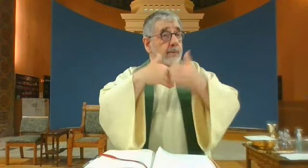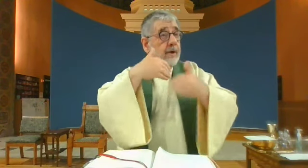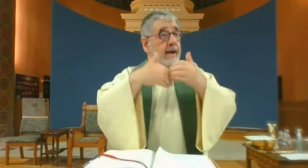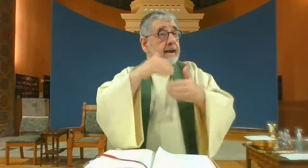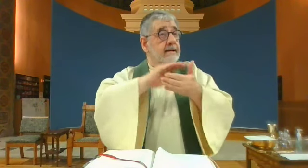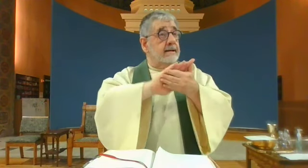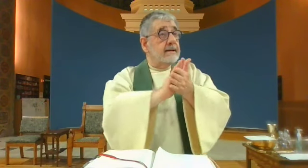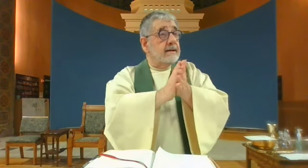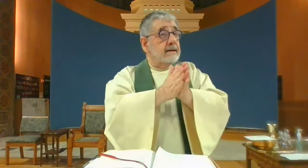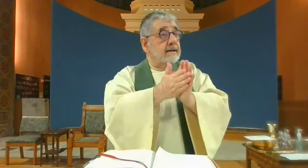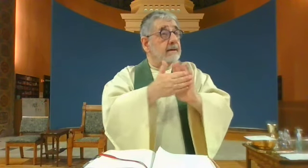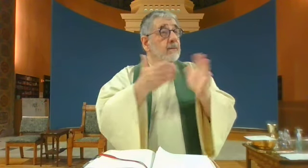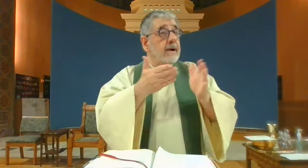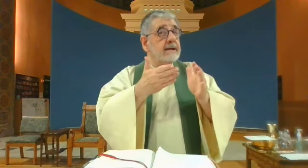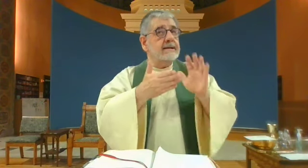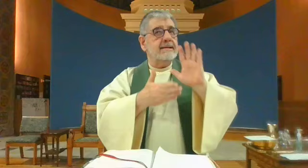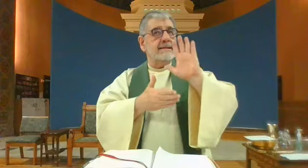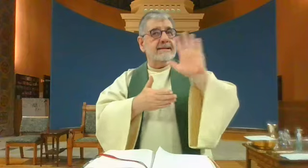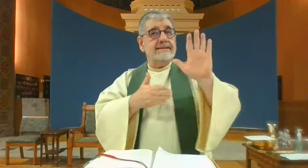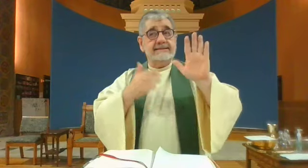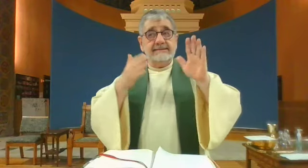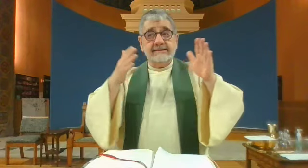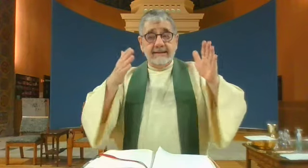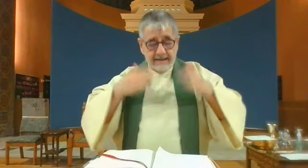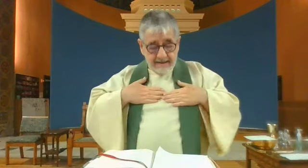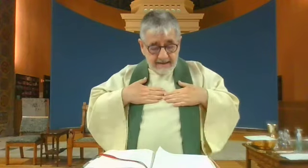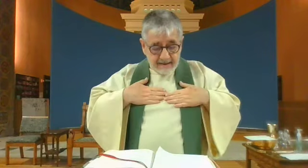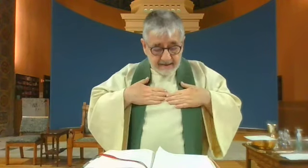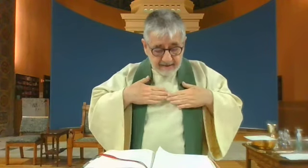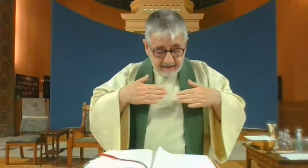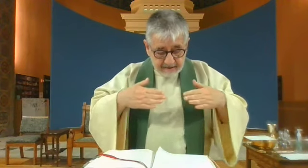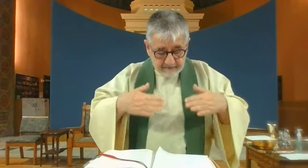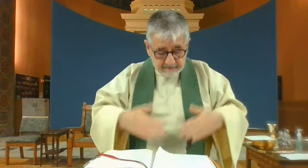And the bread, it becomes his body.